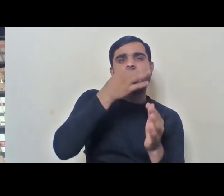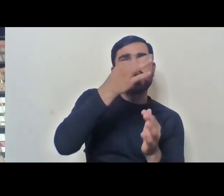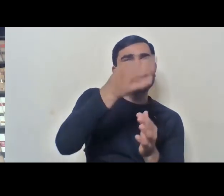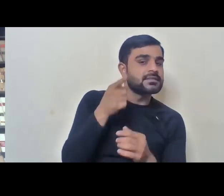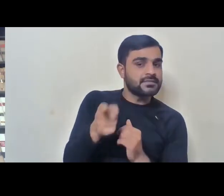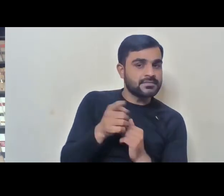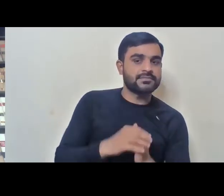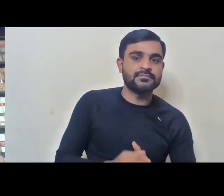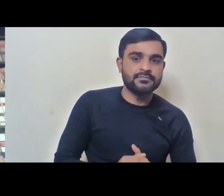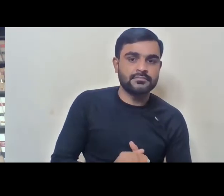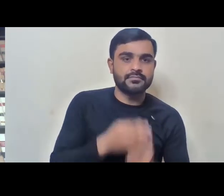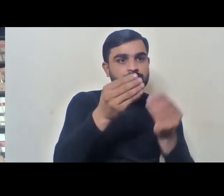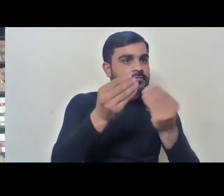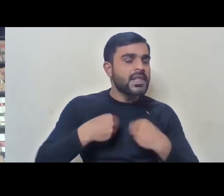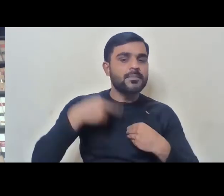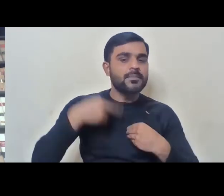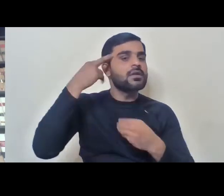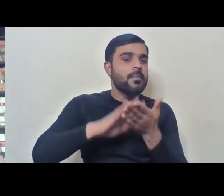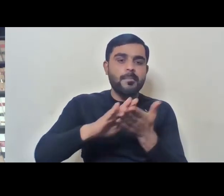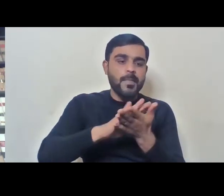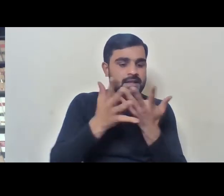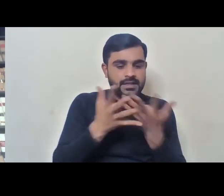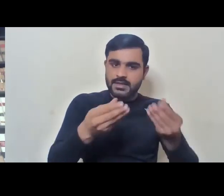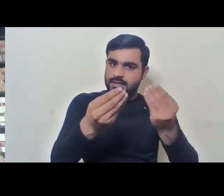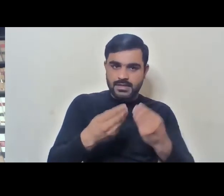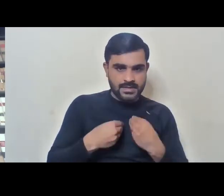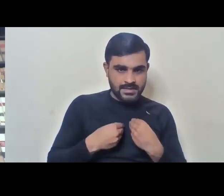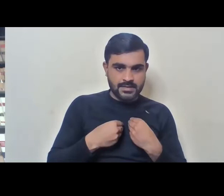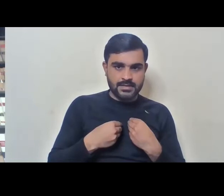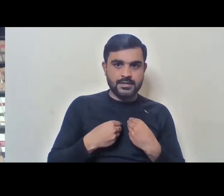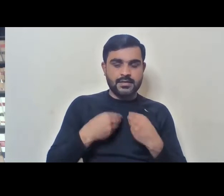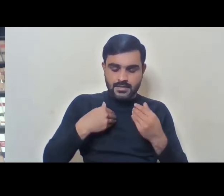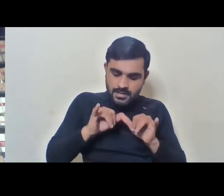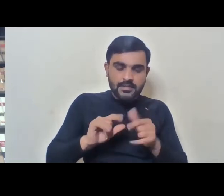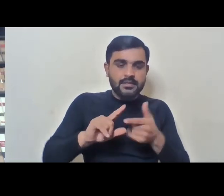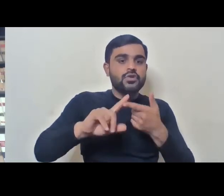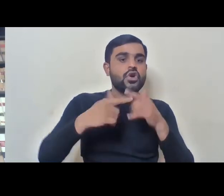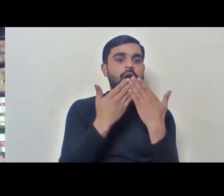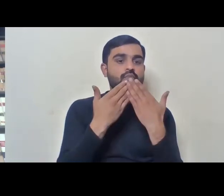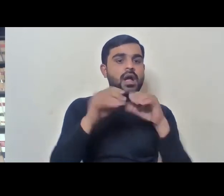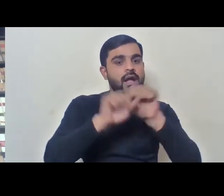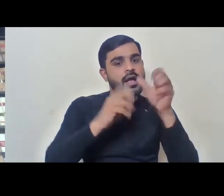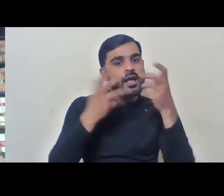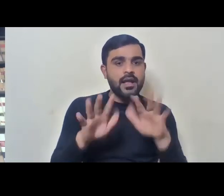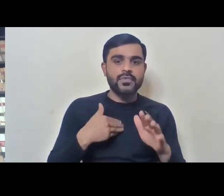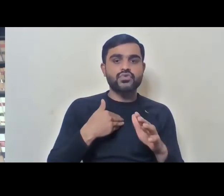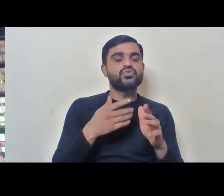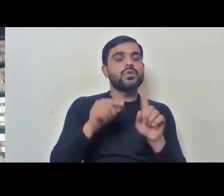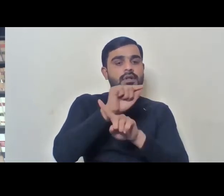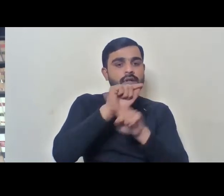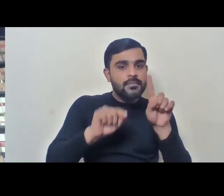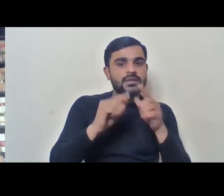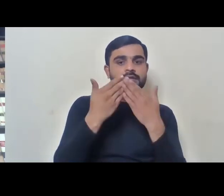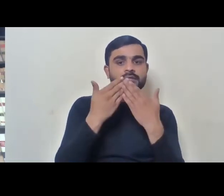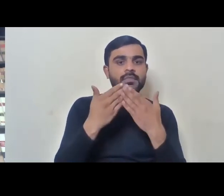you give me reasonable accommodation. You adjust my qualification, you you give me some concession in the qualification.